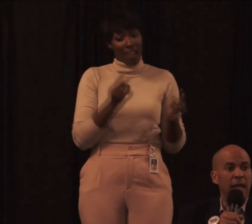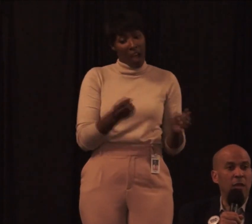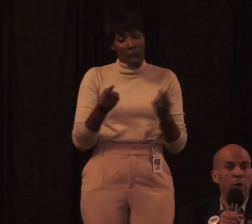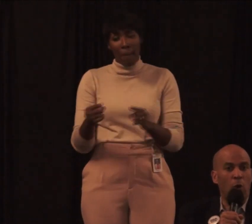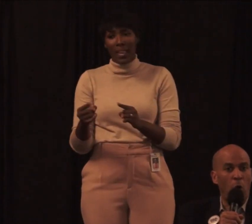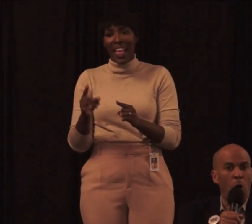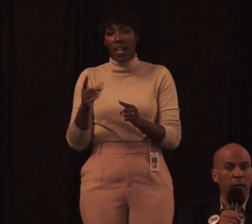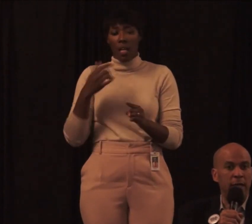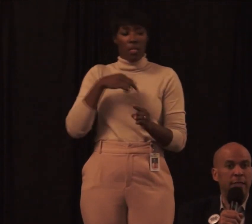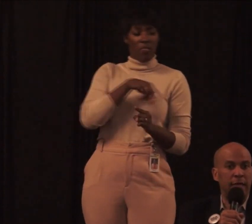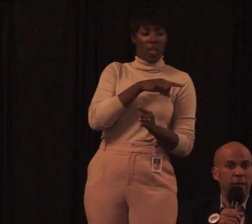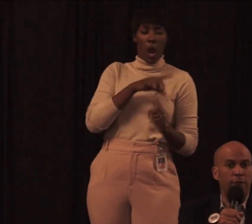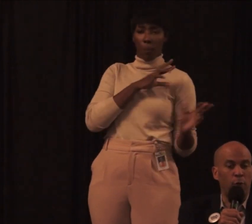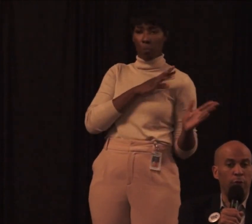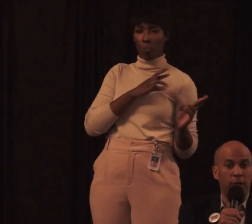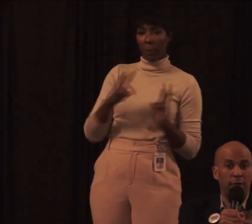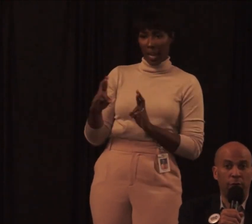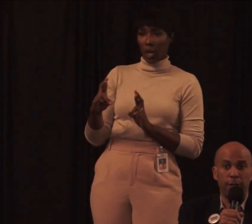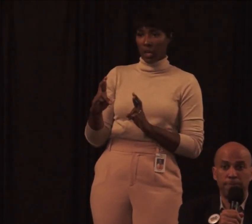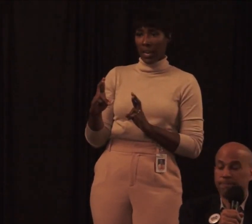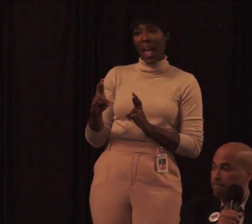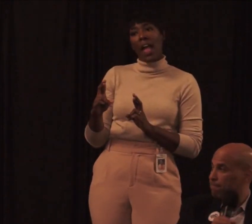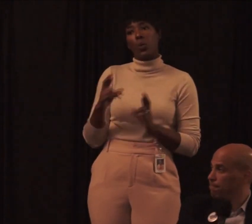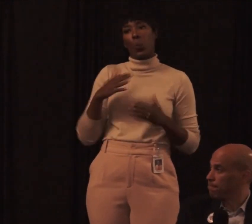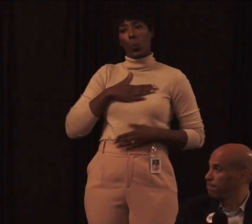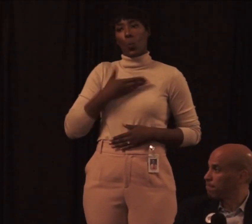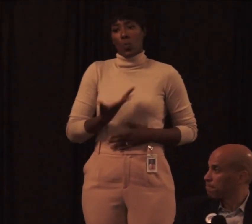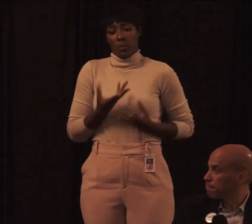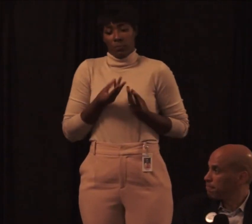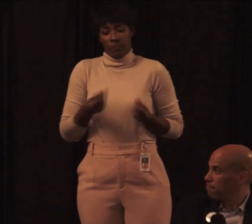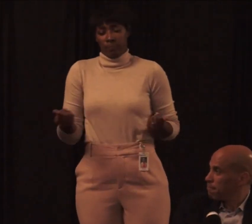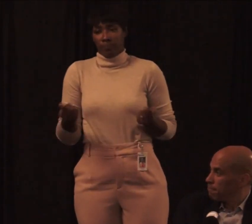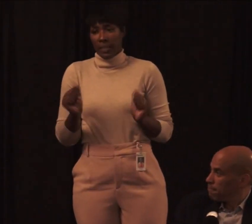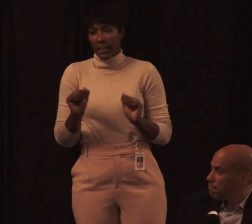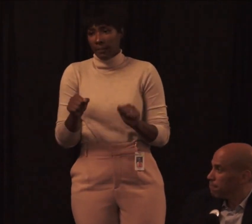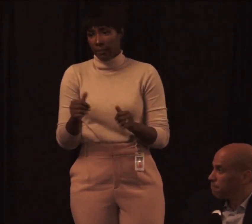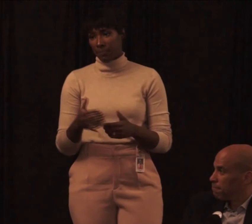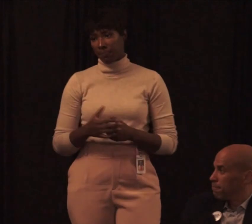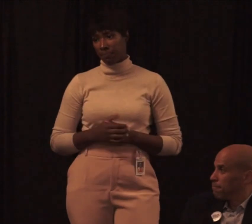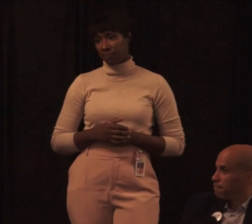hit, and that we are all in it together for the recovery. Thank you.